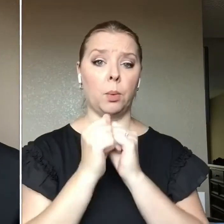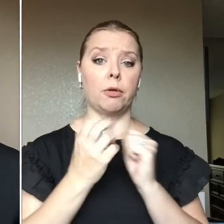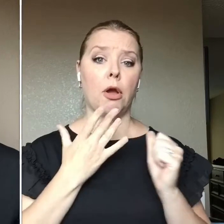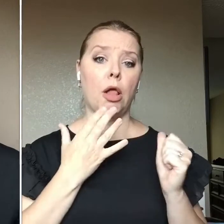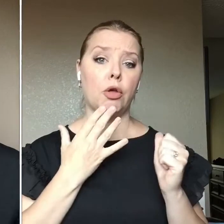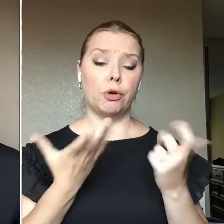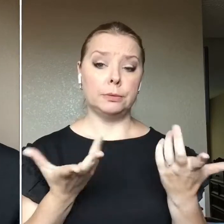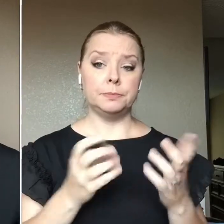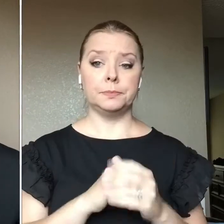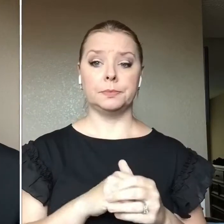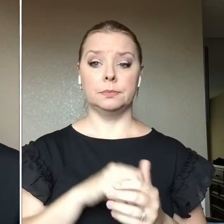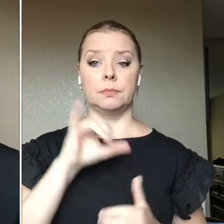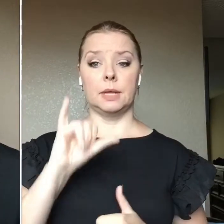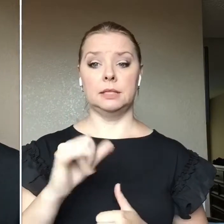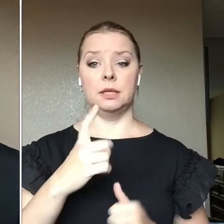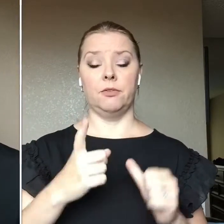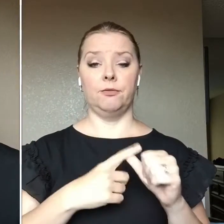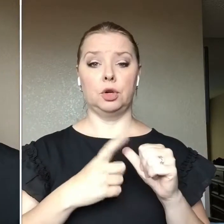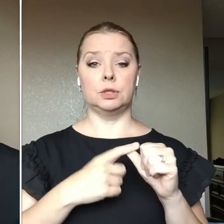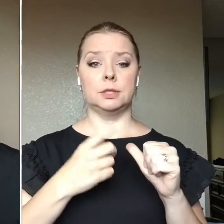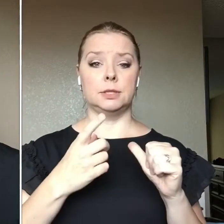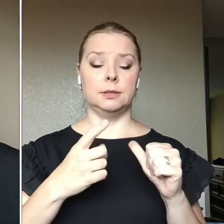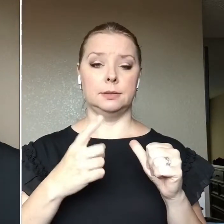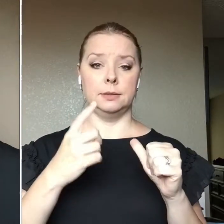that is the first one with kind of just a loose fluffy brush.